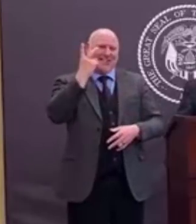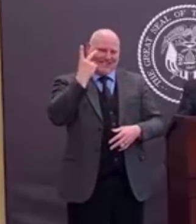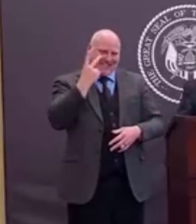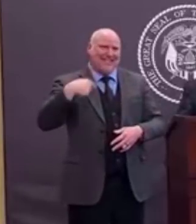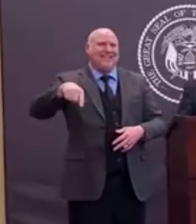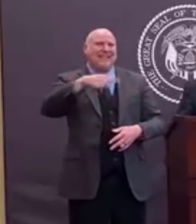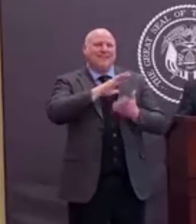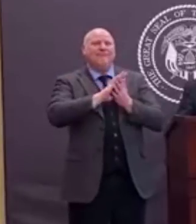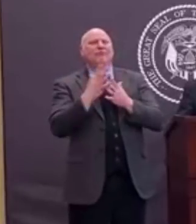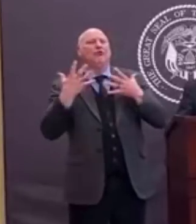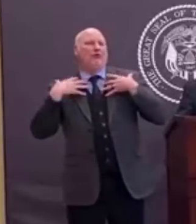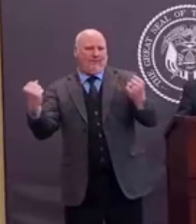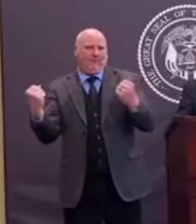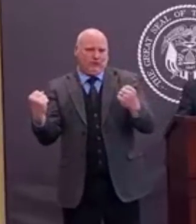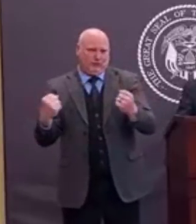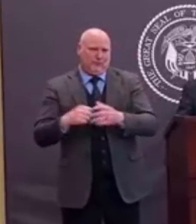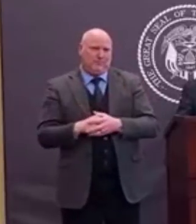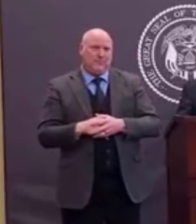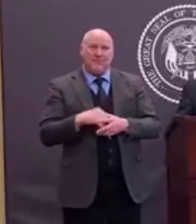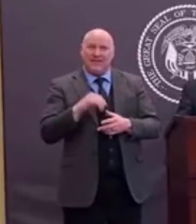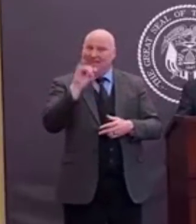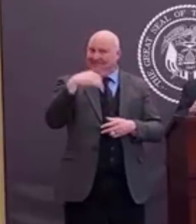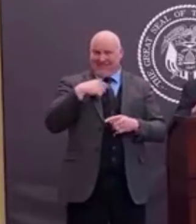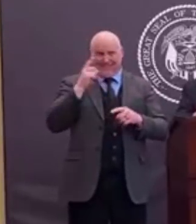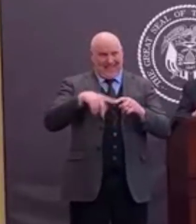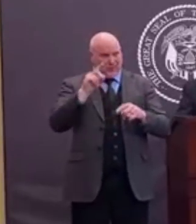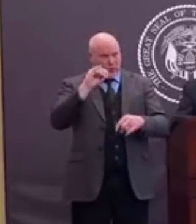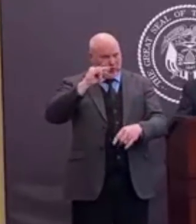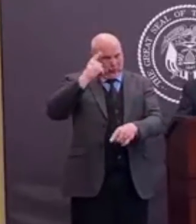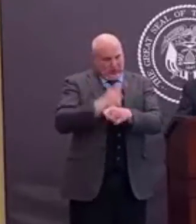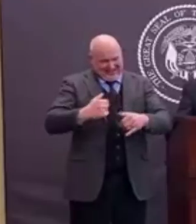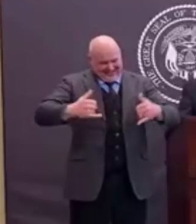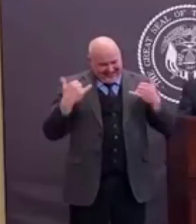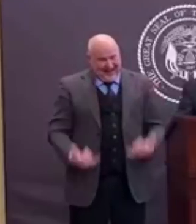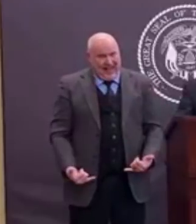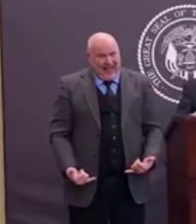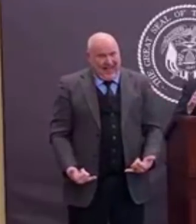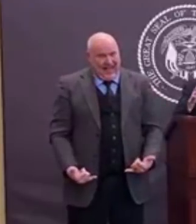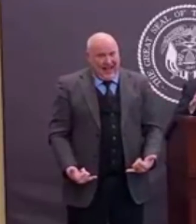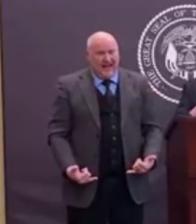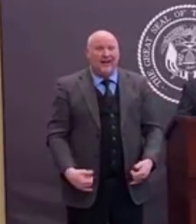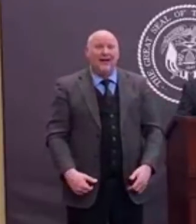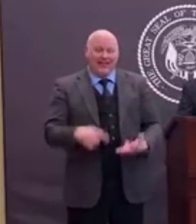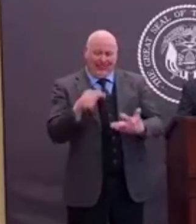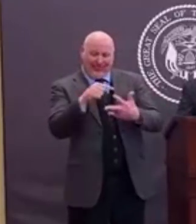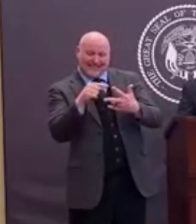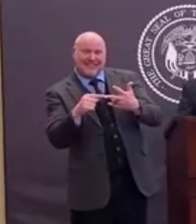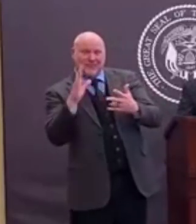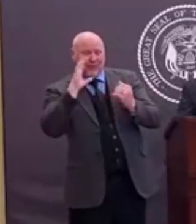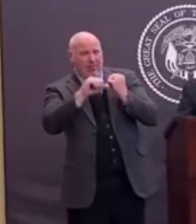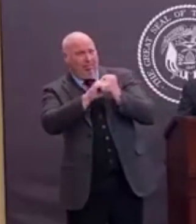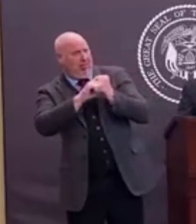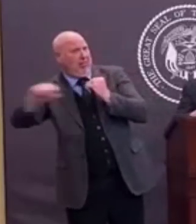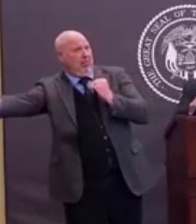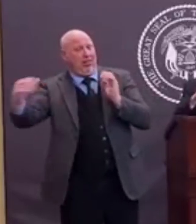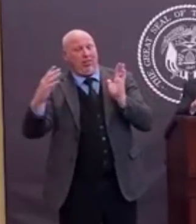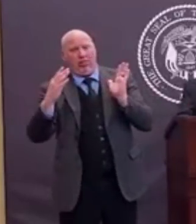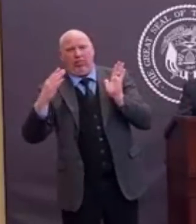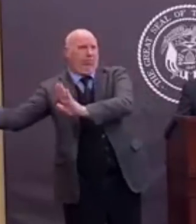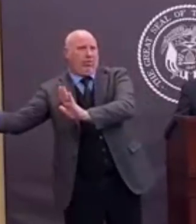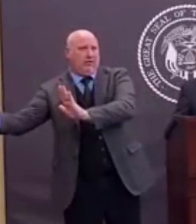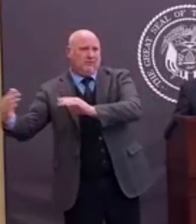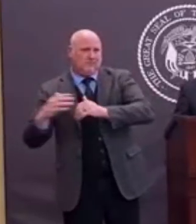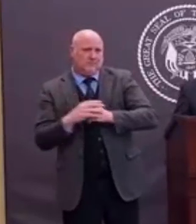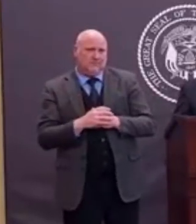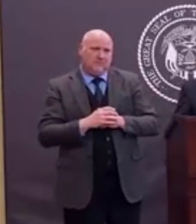I'm optimistic, very positive about the future. I think we're going to do this better than any state in America. So our future is bright. So thank